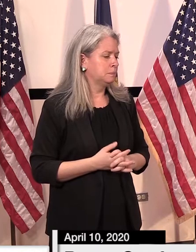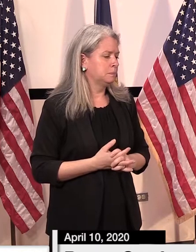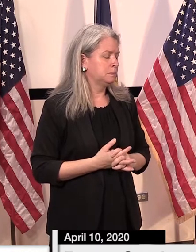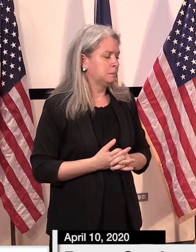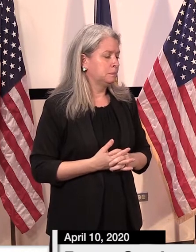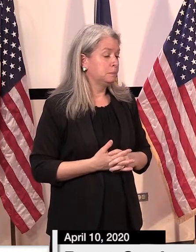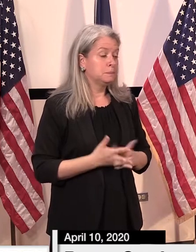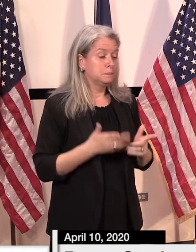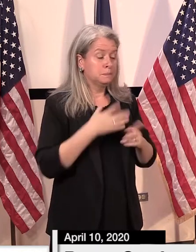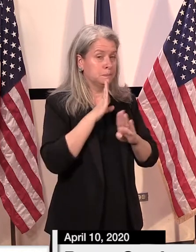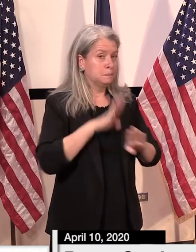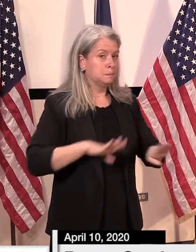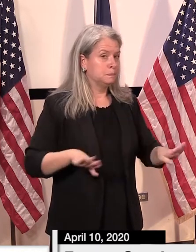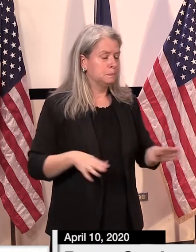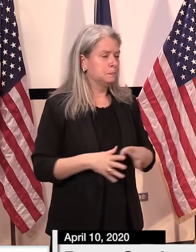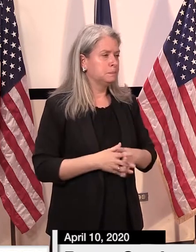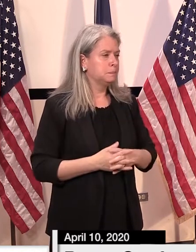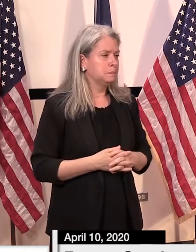Mike?